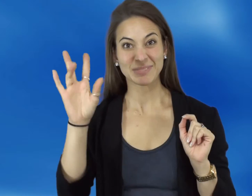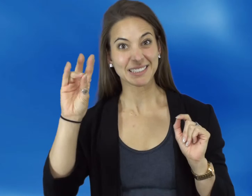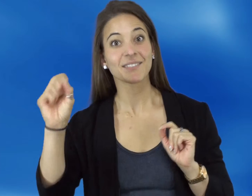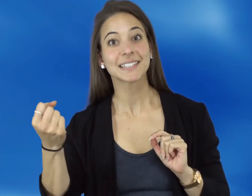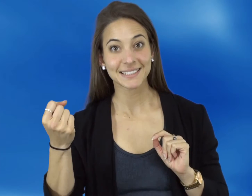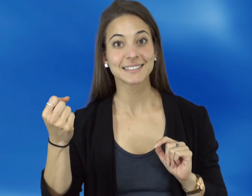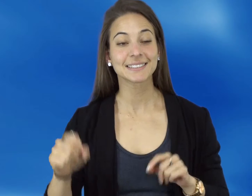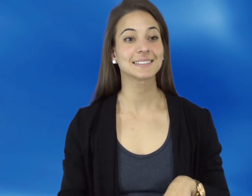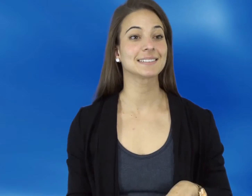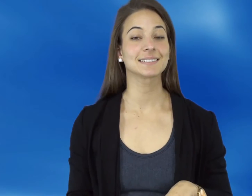years old to mid-70s.